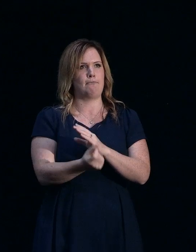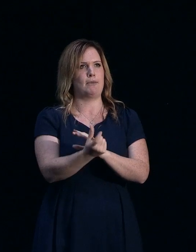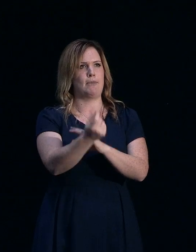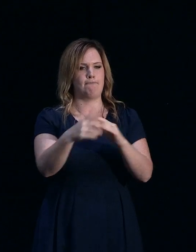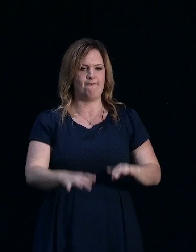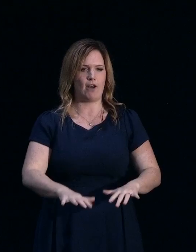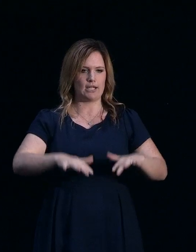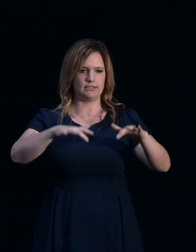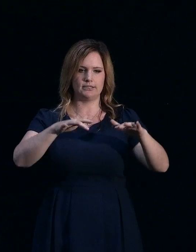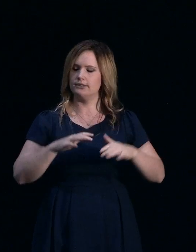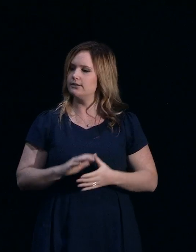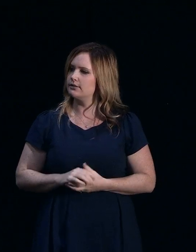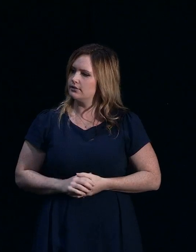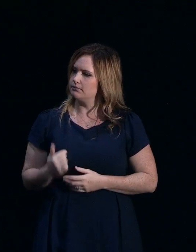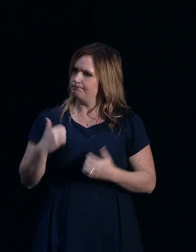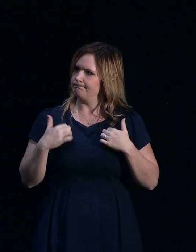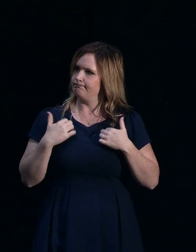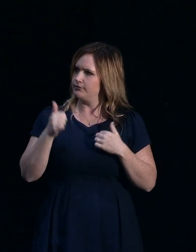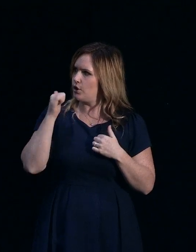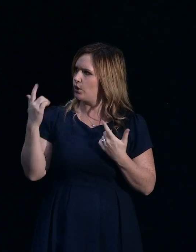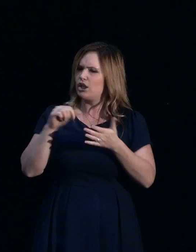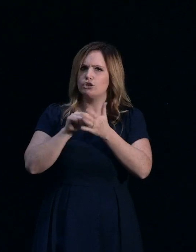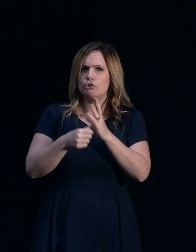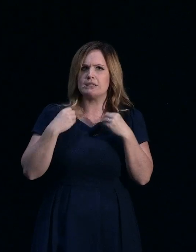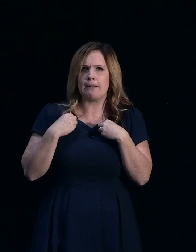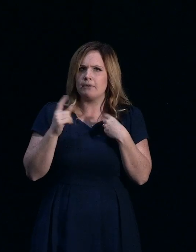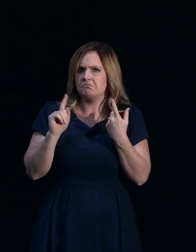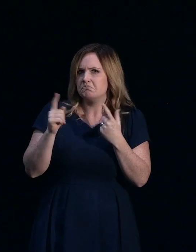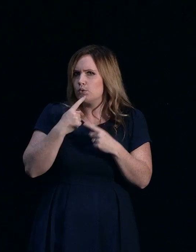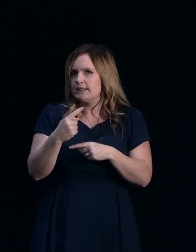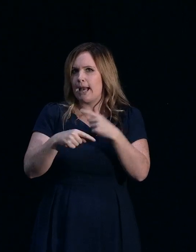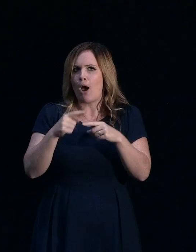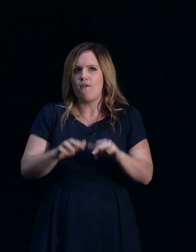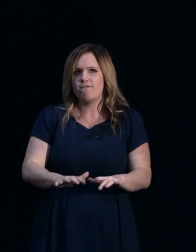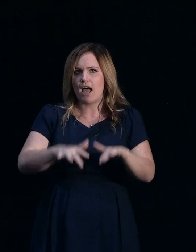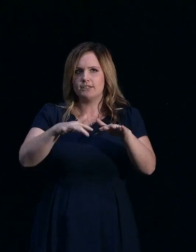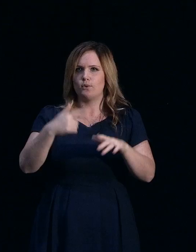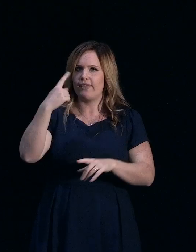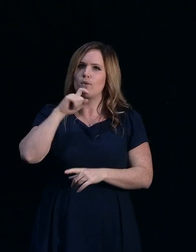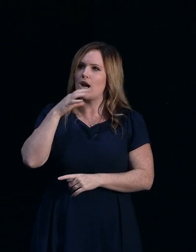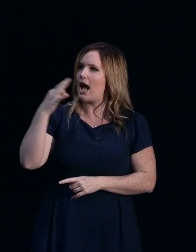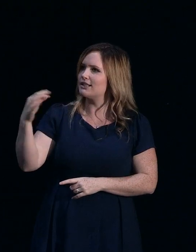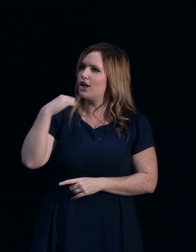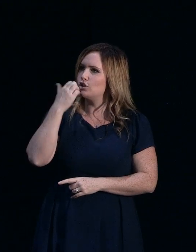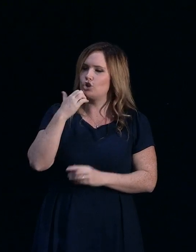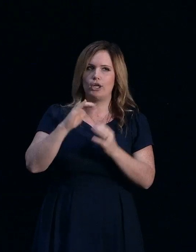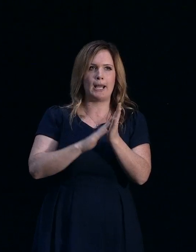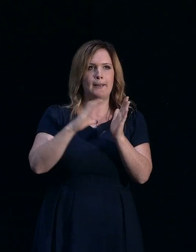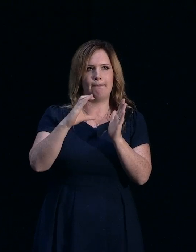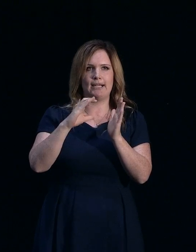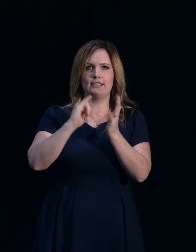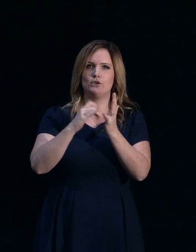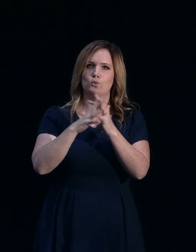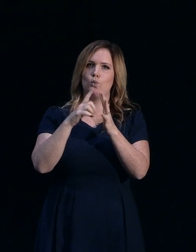I'm just interested about how insurers treat flooding. So I think I'll ask John McSweeney to talk about that.